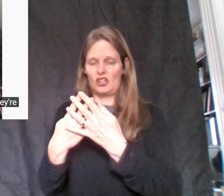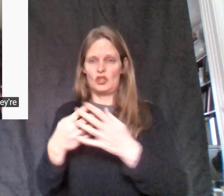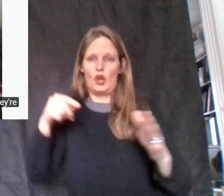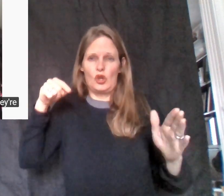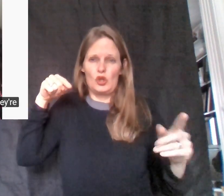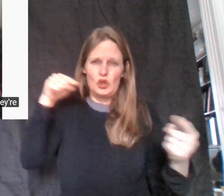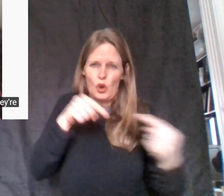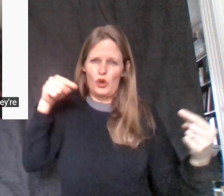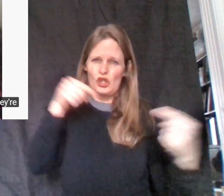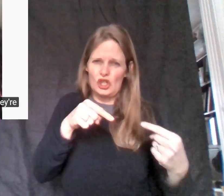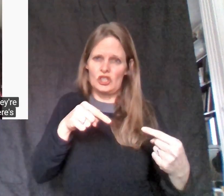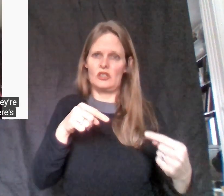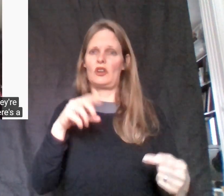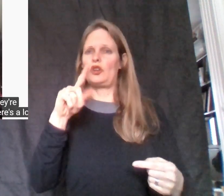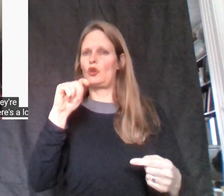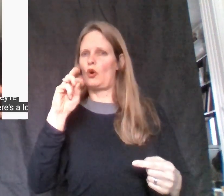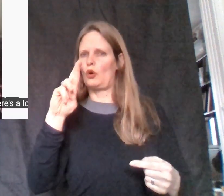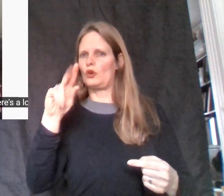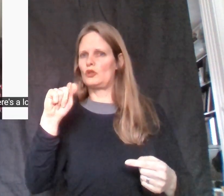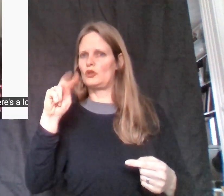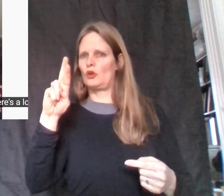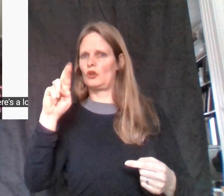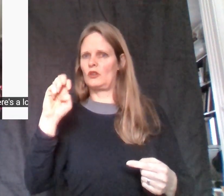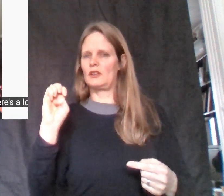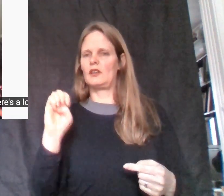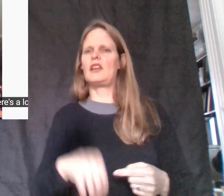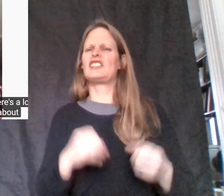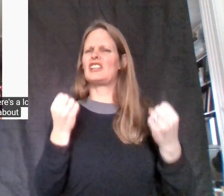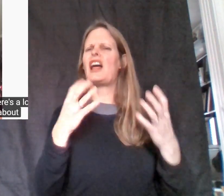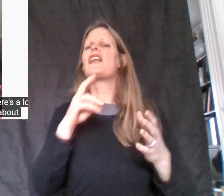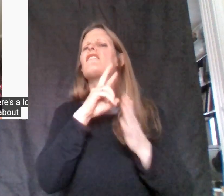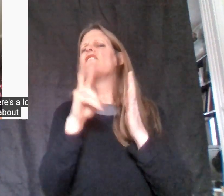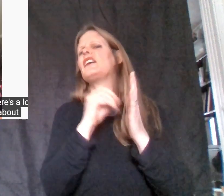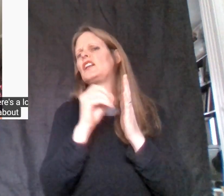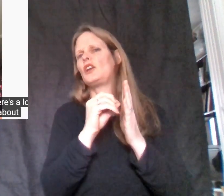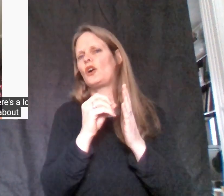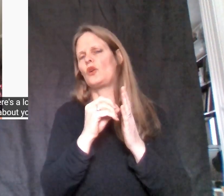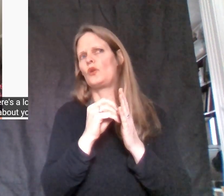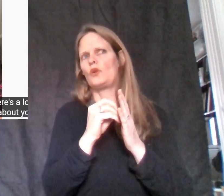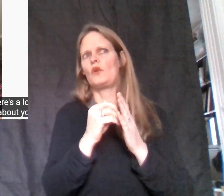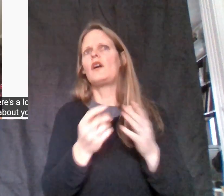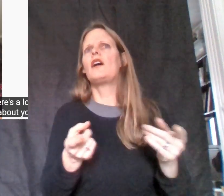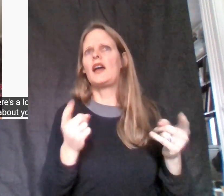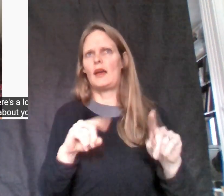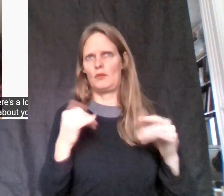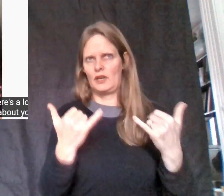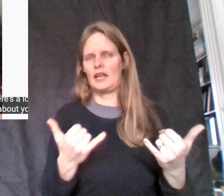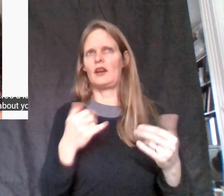yeah, there's a lot of video coming out right now about, you know, the